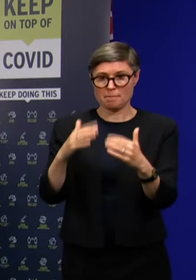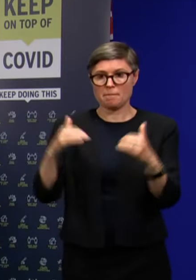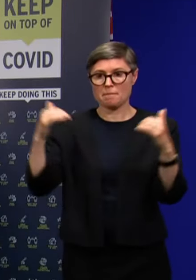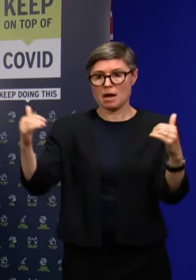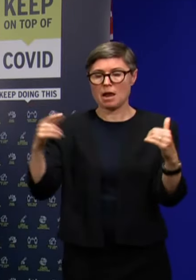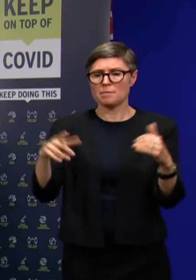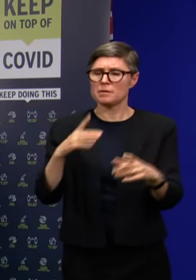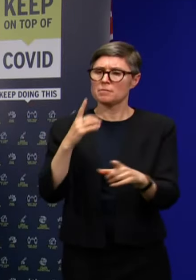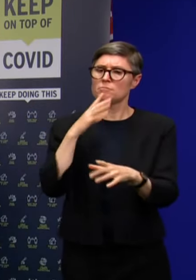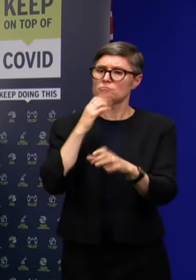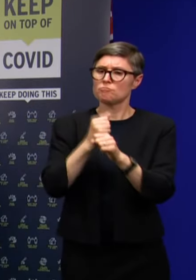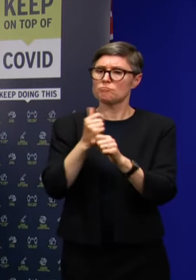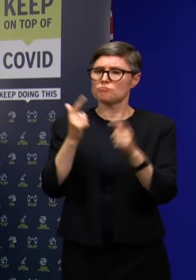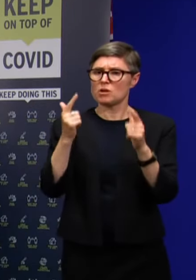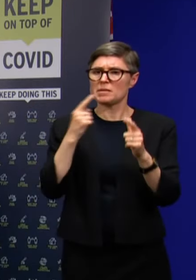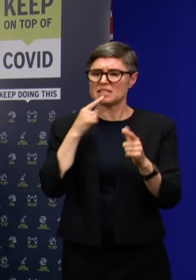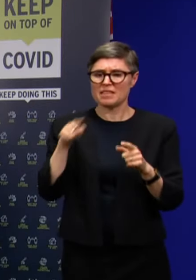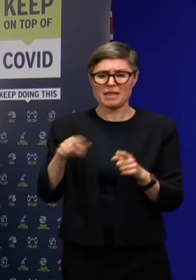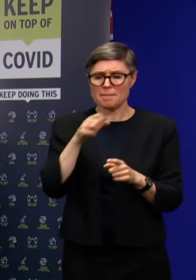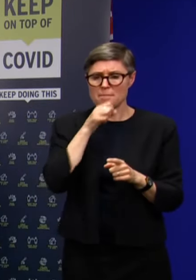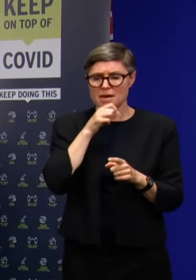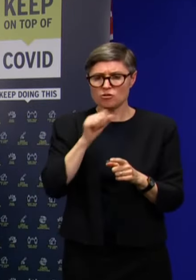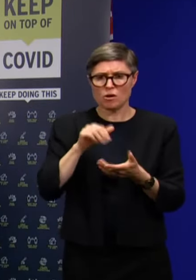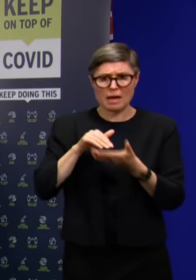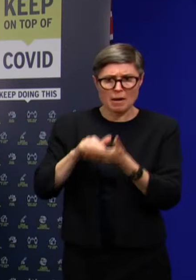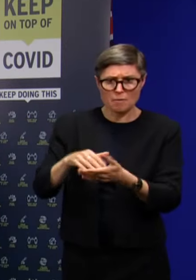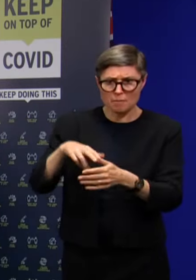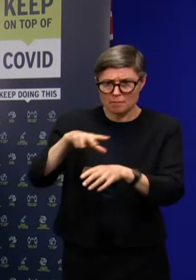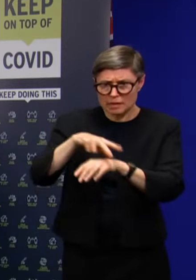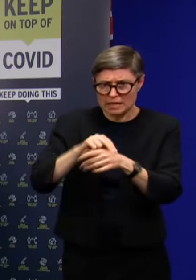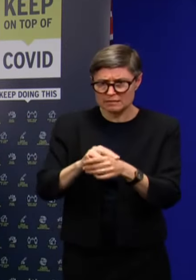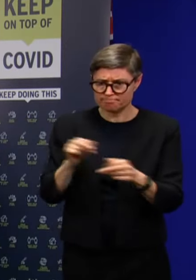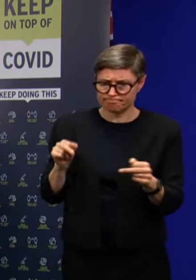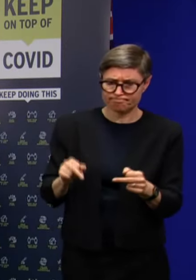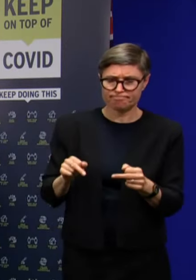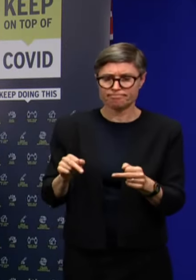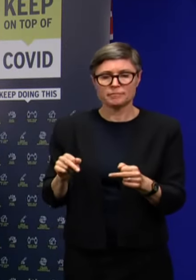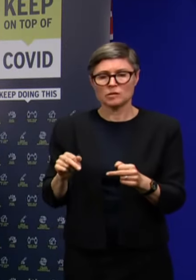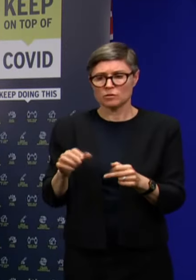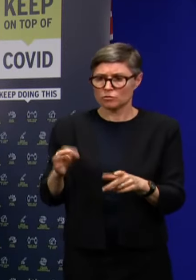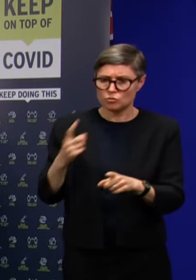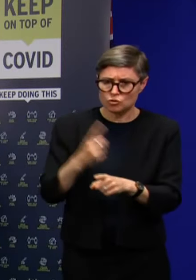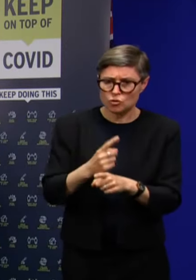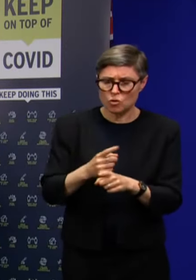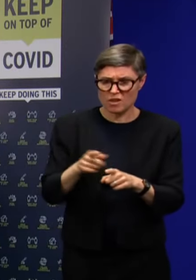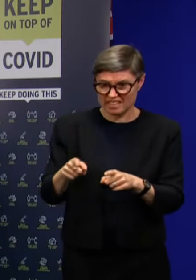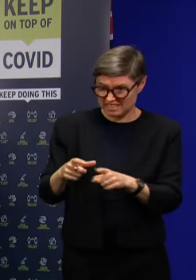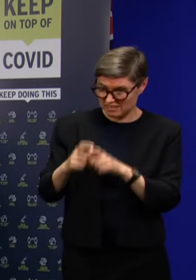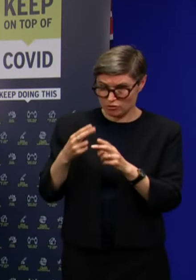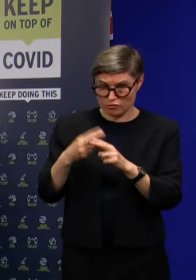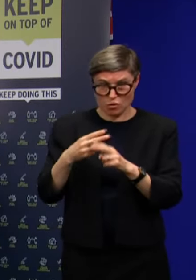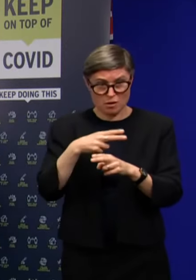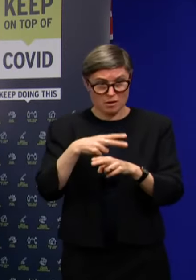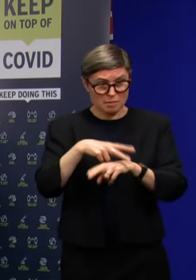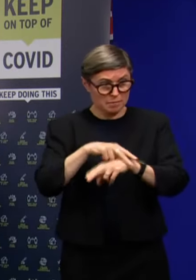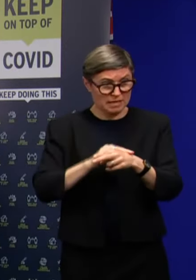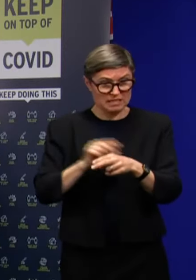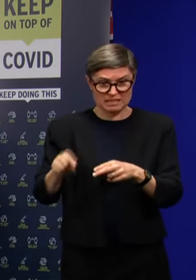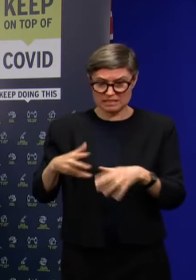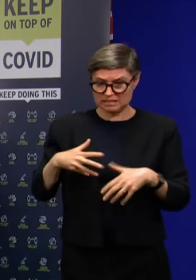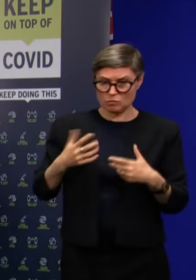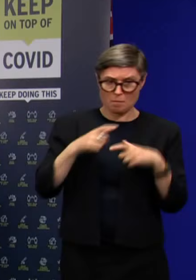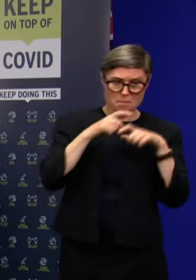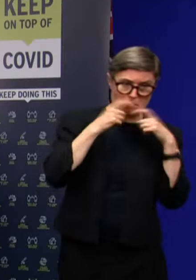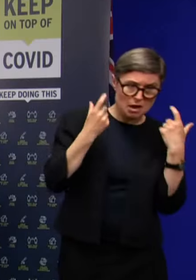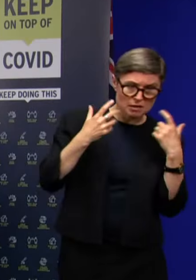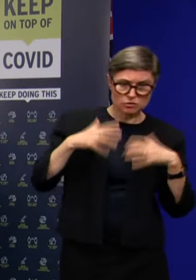non-compliant, does that present special challenges to police in managing someone who won't wear a mask or won't do as they're told,